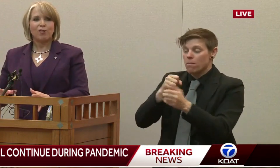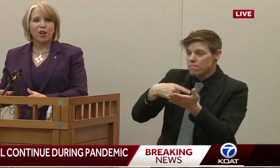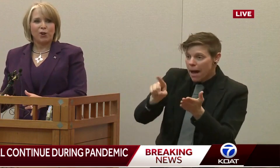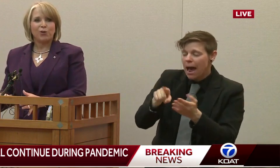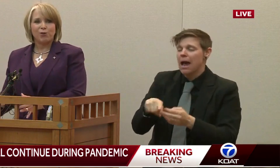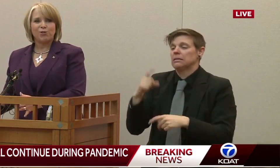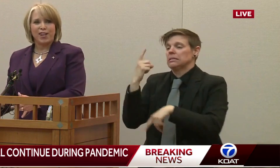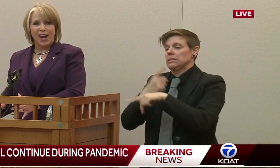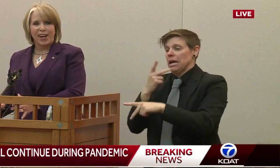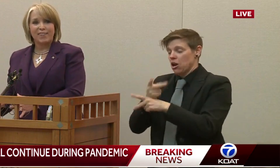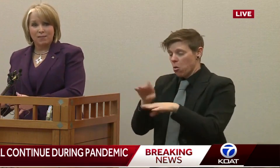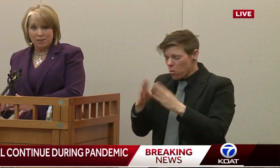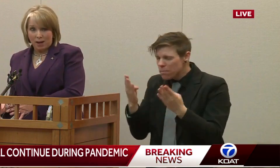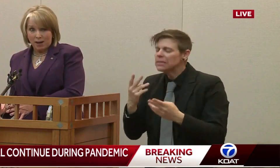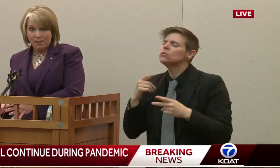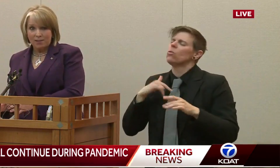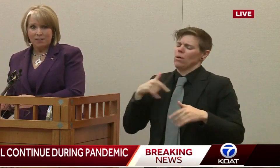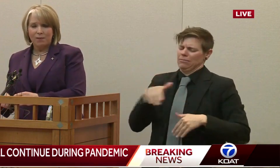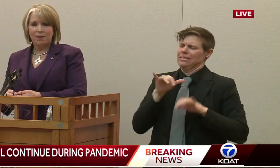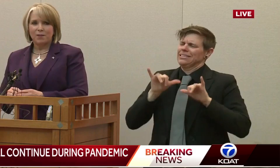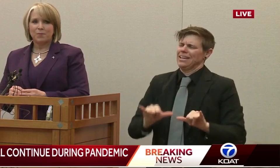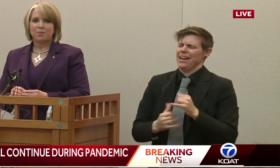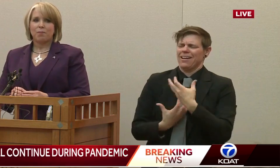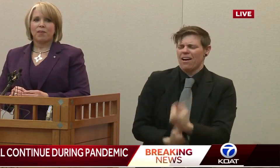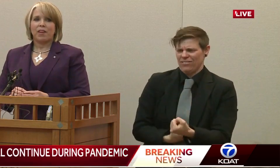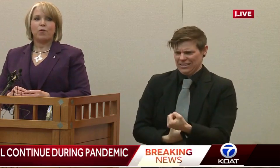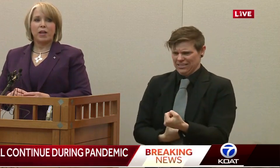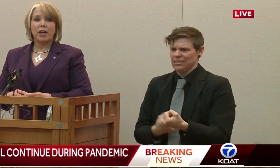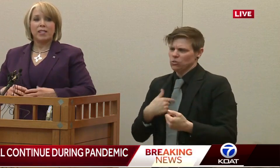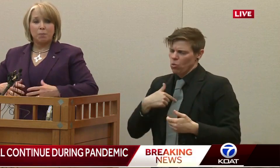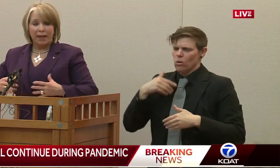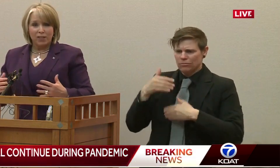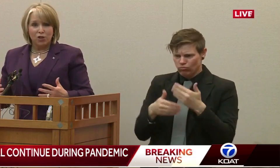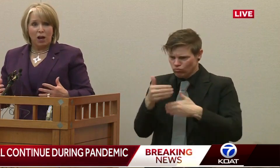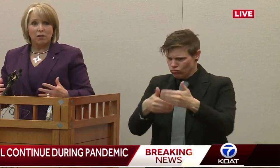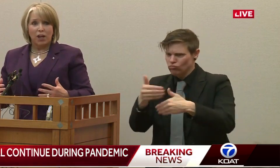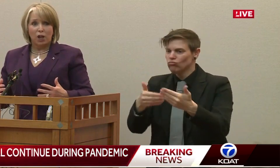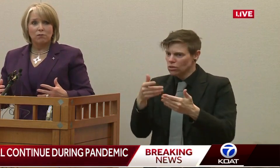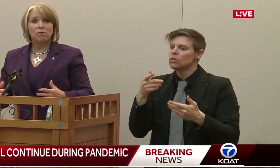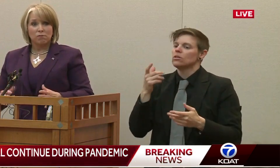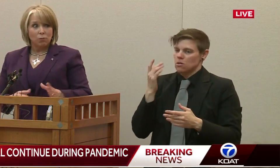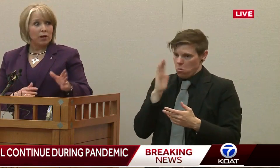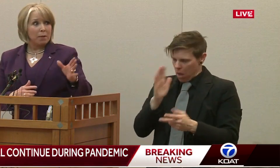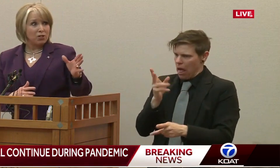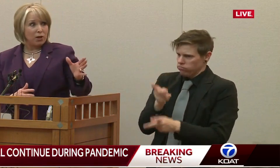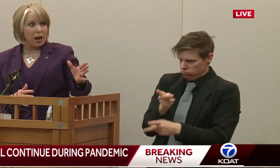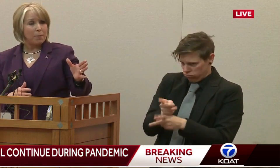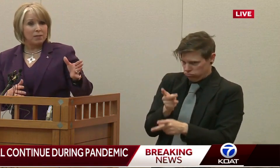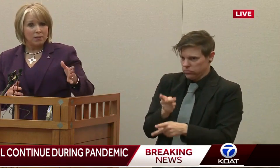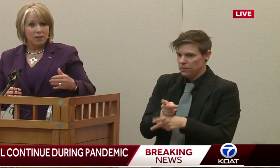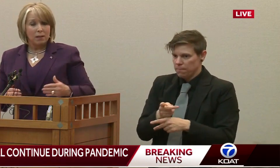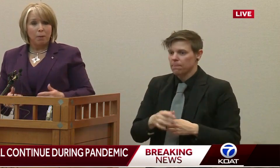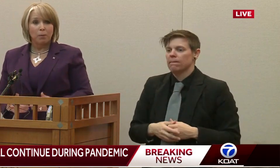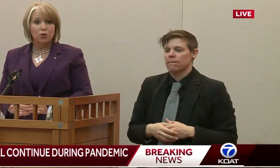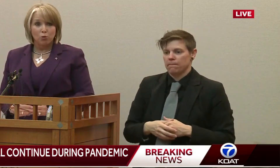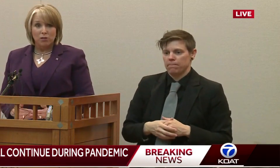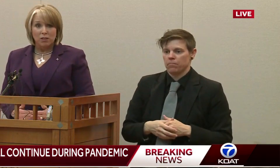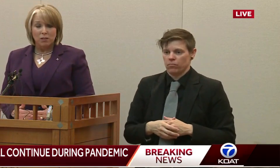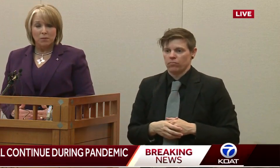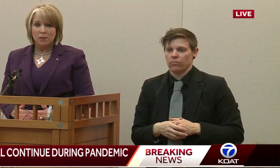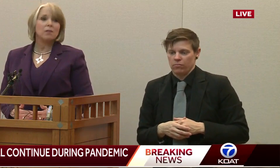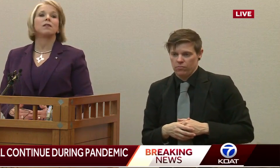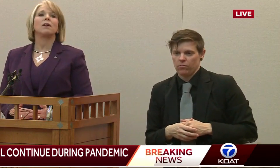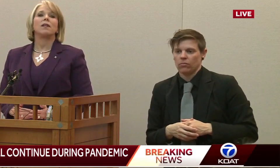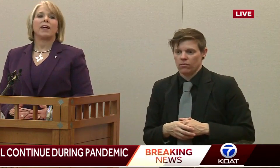The child care you use today stays that if we need expanded child care, we're going to make sure it happens in public